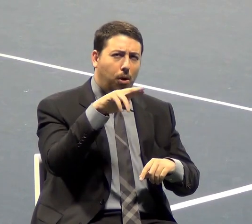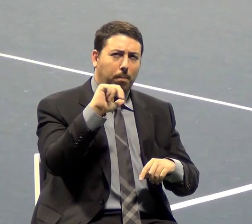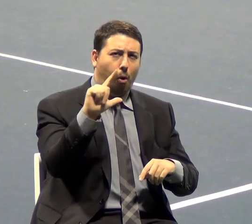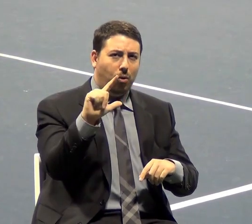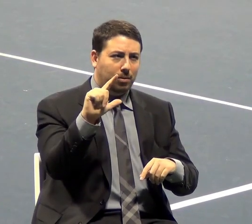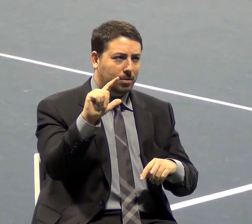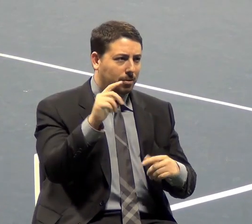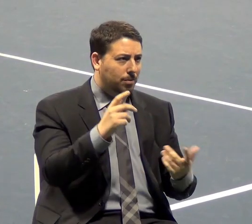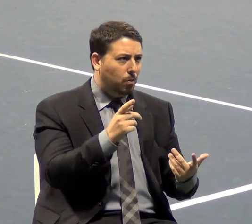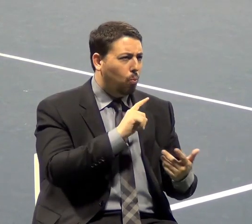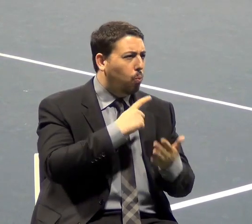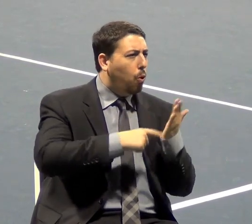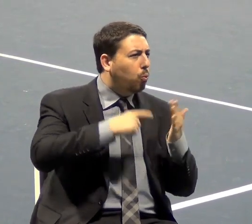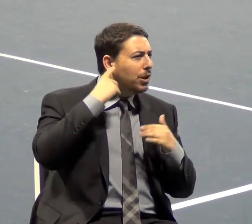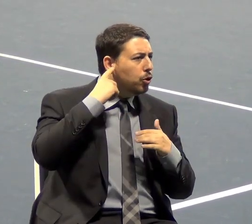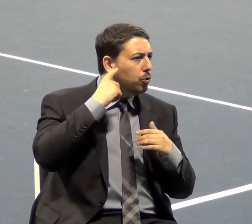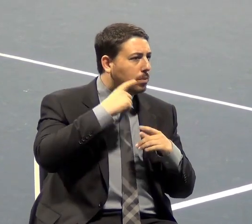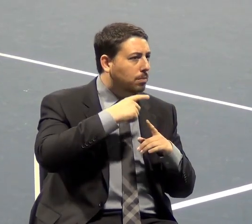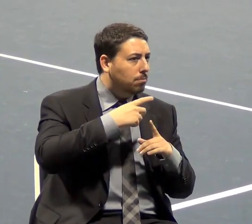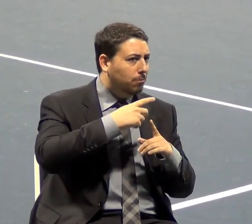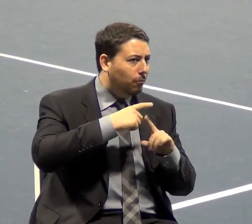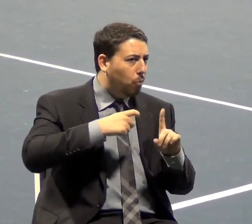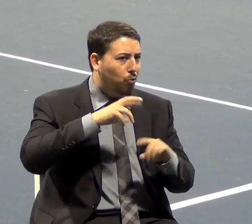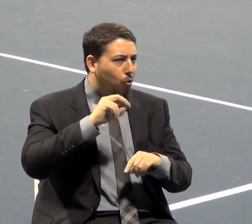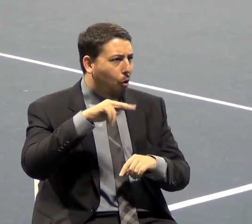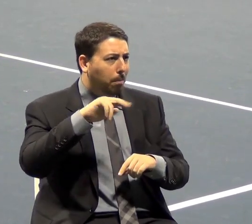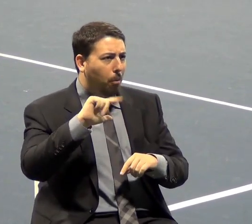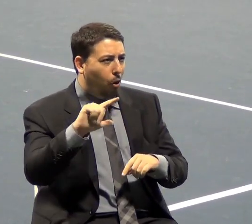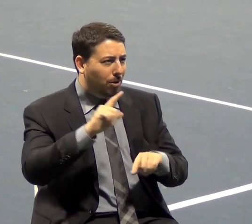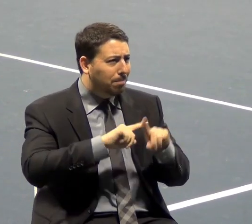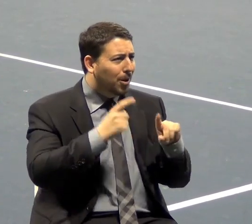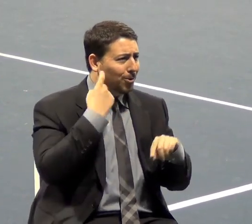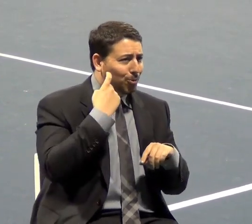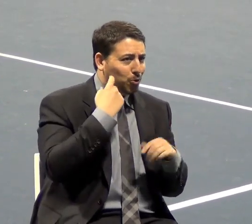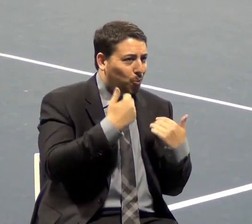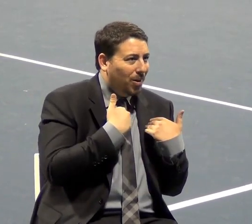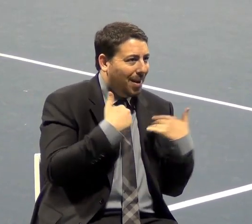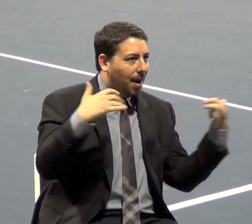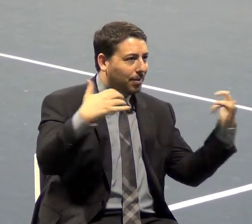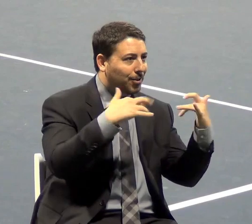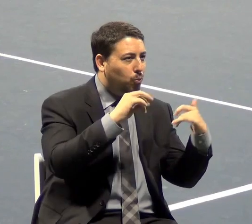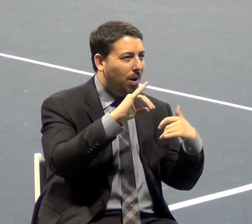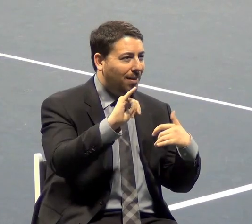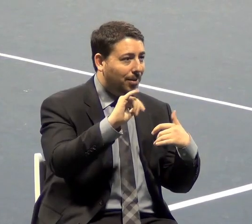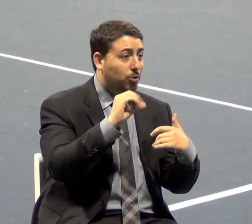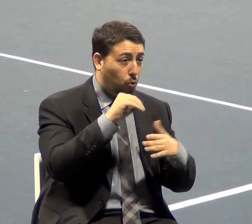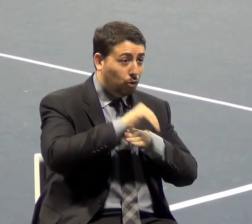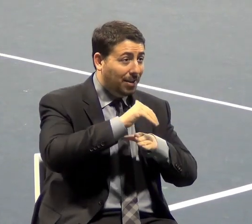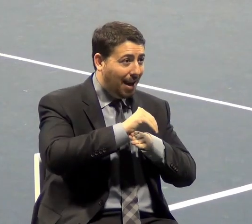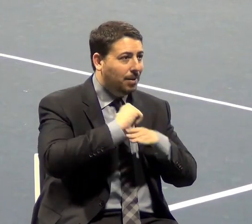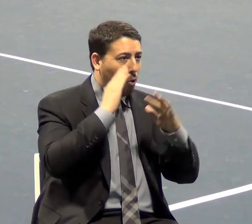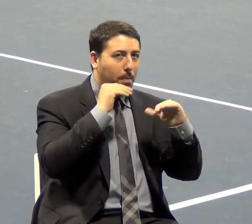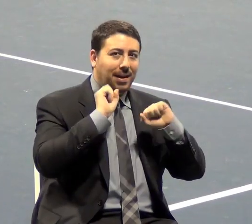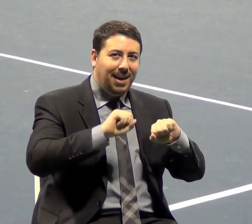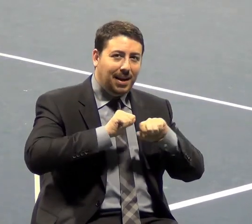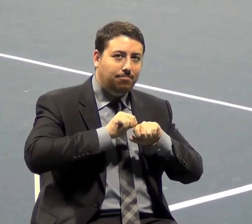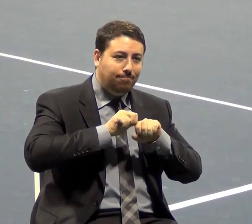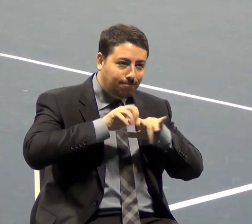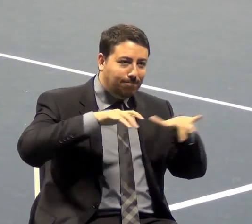hear from him? And yet, here we just had that rally. So tonight, I hope we're able to send a message where they do hear